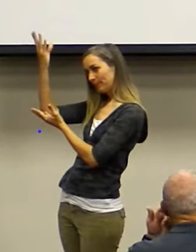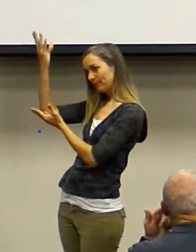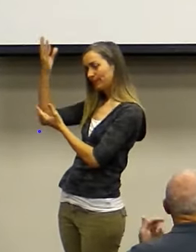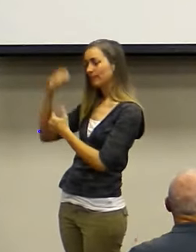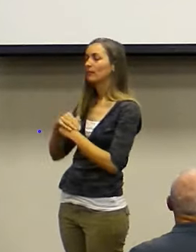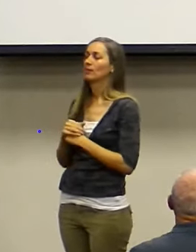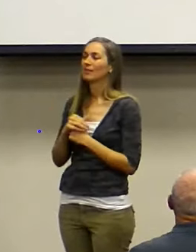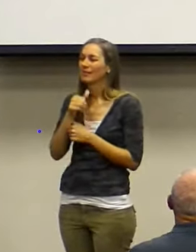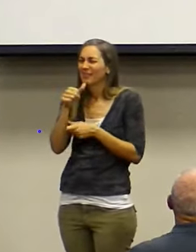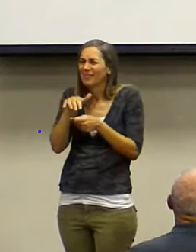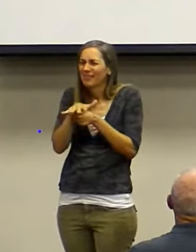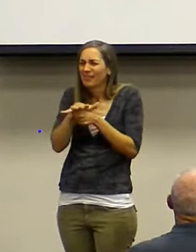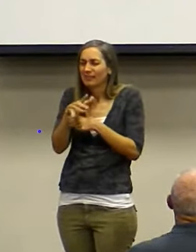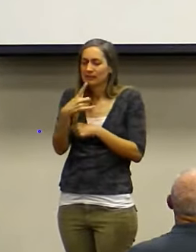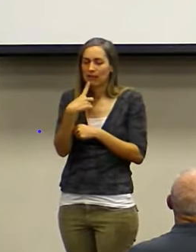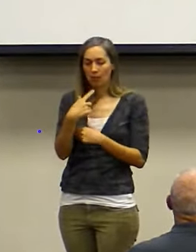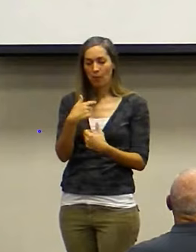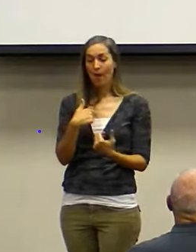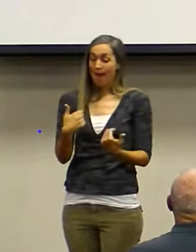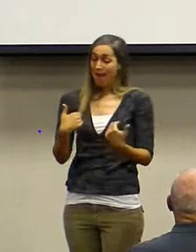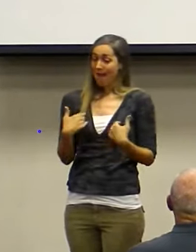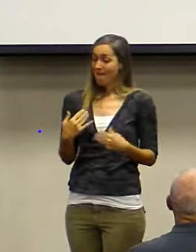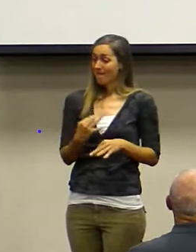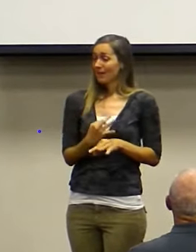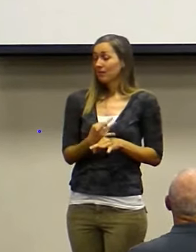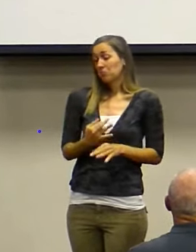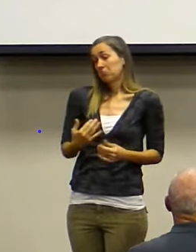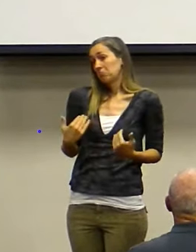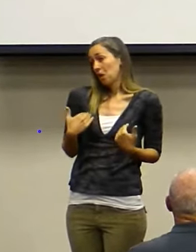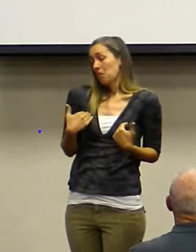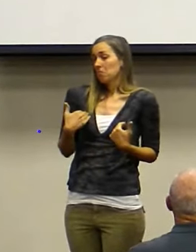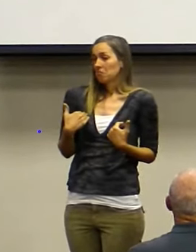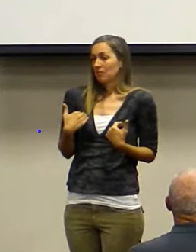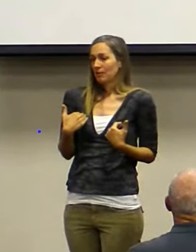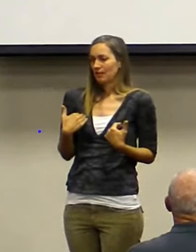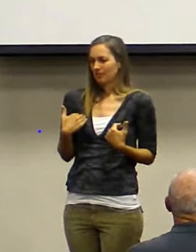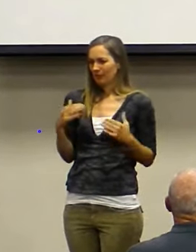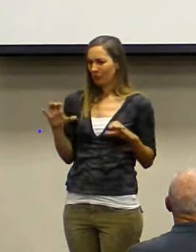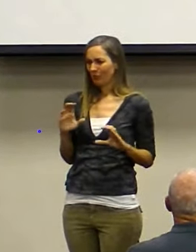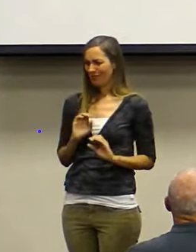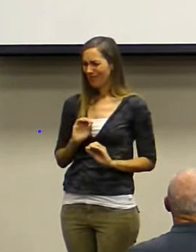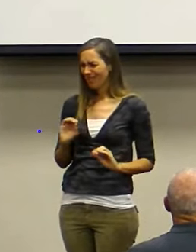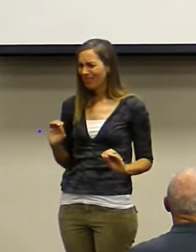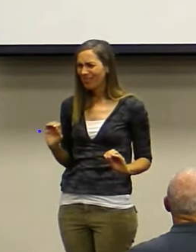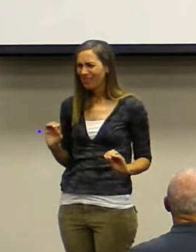It's not enough for you to say, I have faith, but yet you show nothing for it.